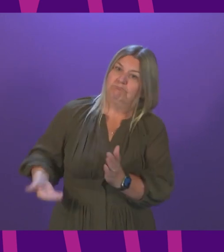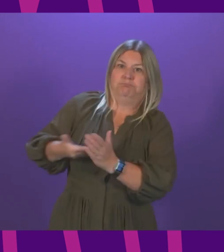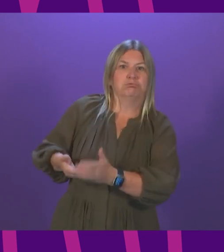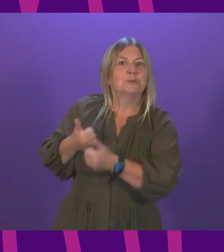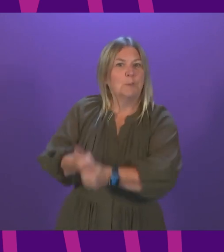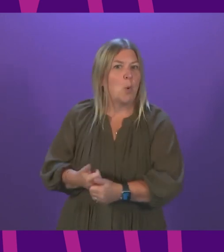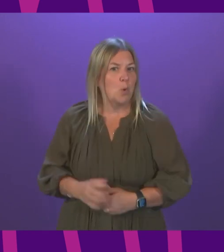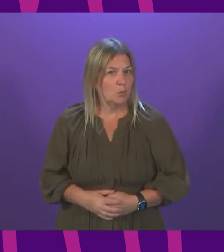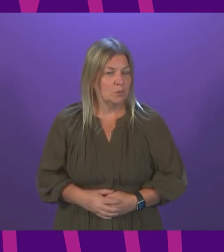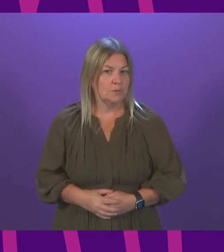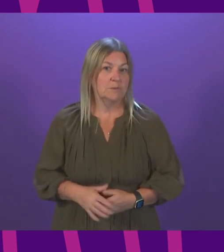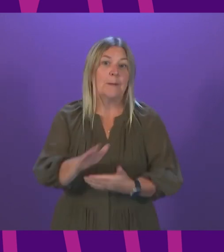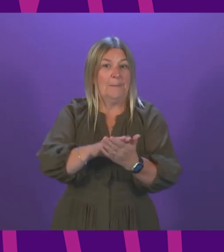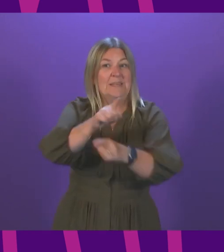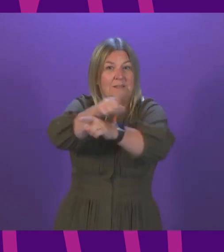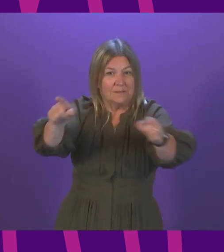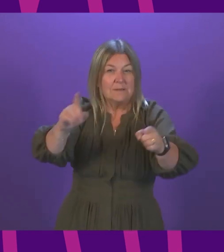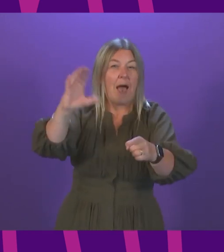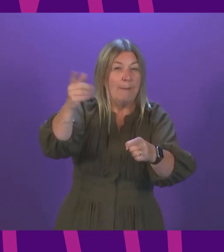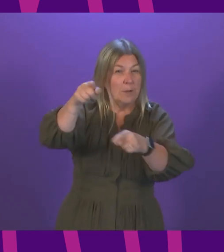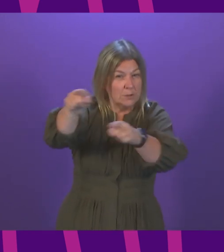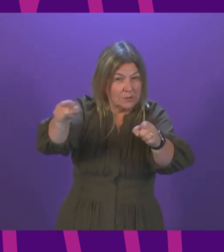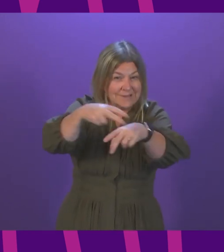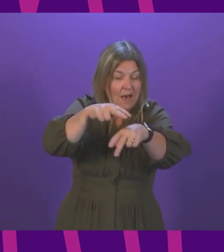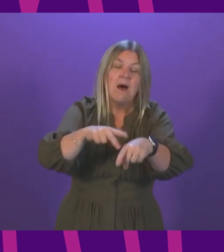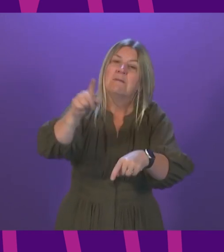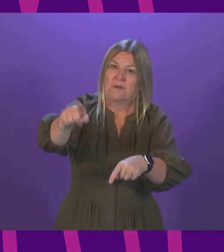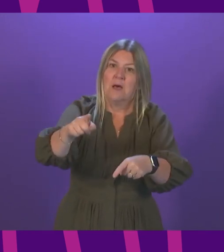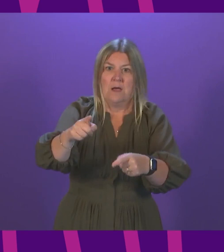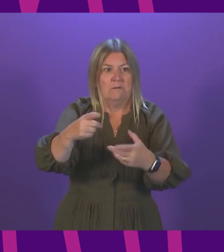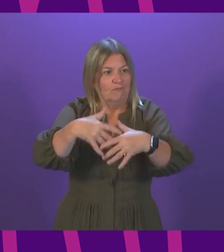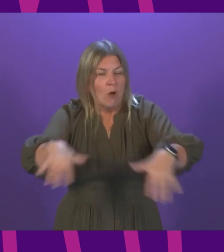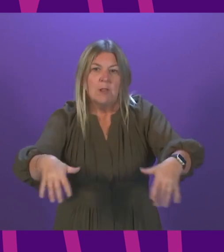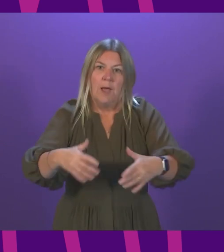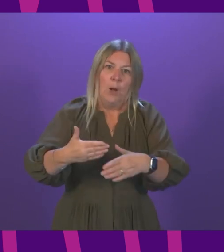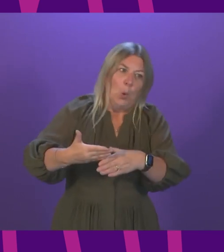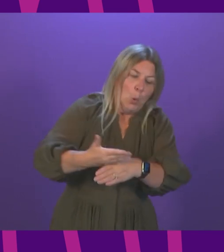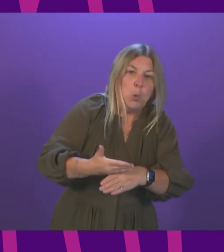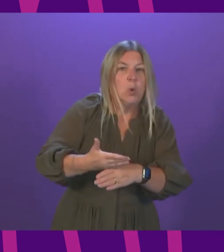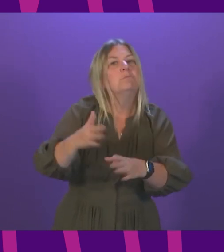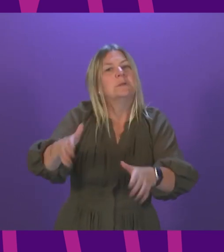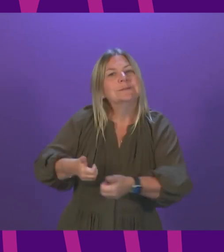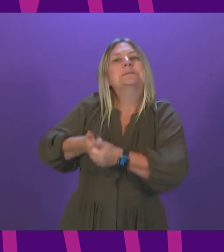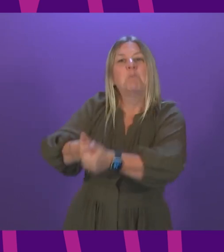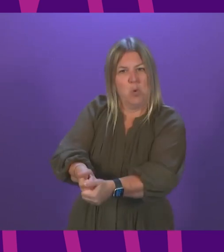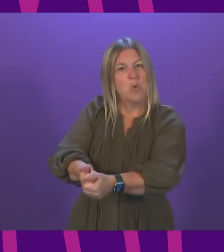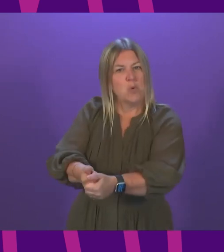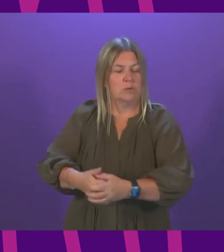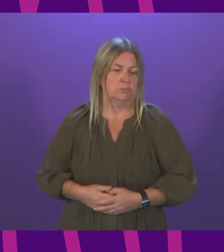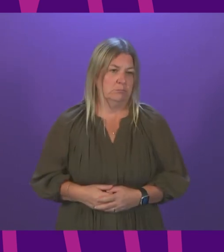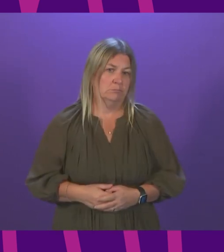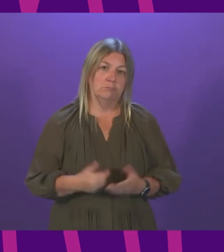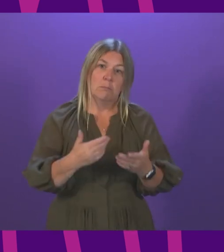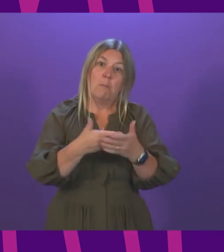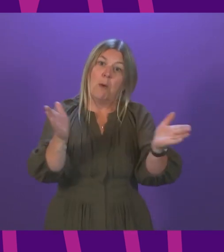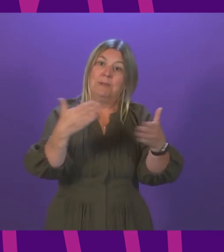paramedic and technician time on the front line. Immediate assistance, however, is not just being sought from the wider public sector. We have also brought